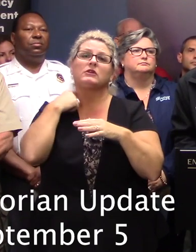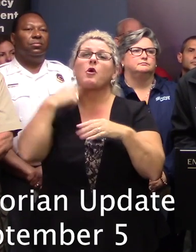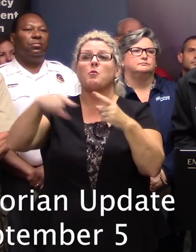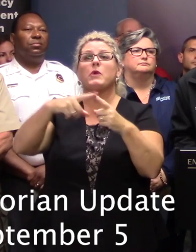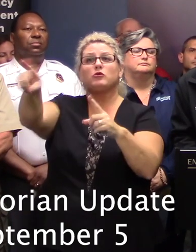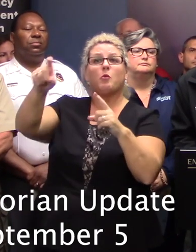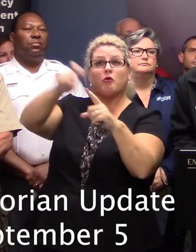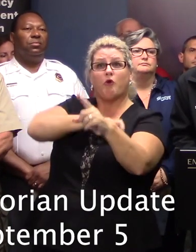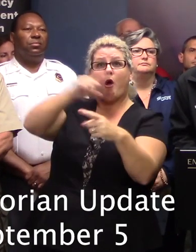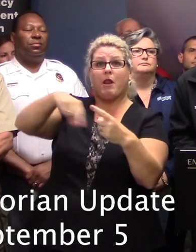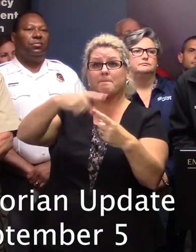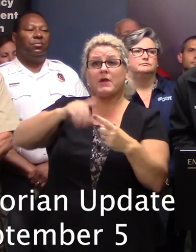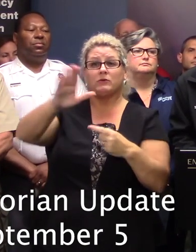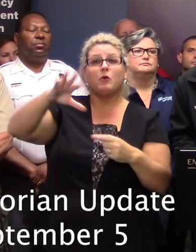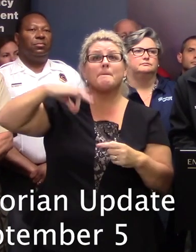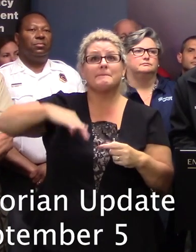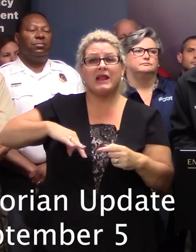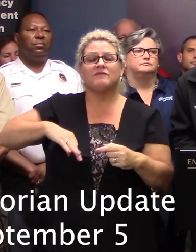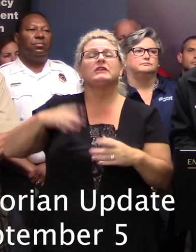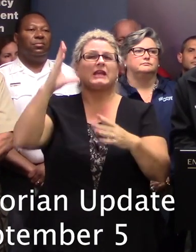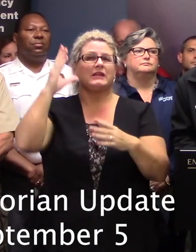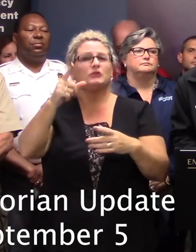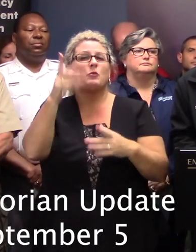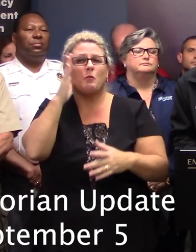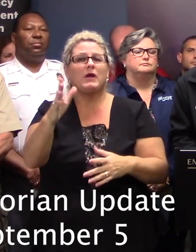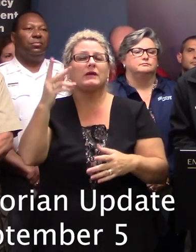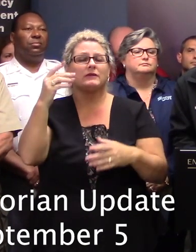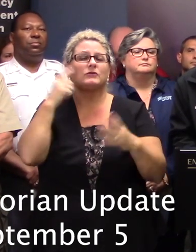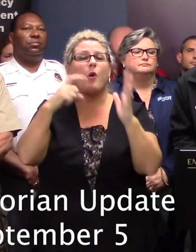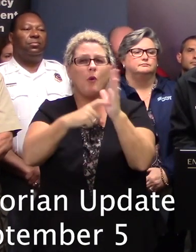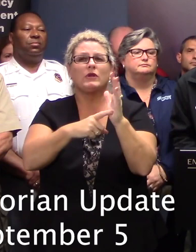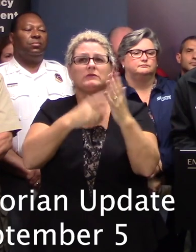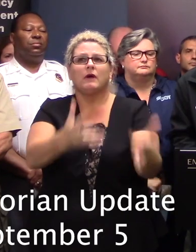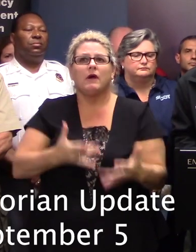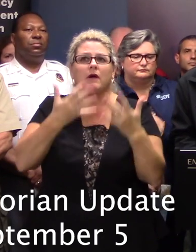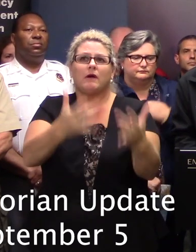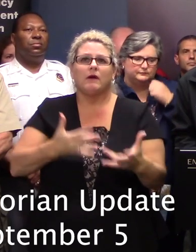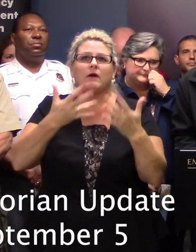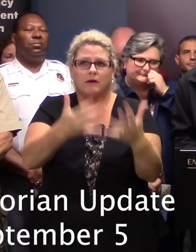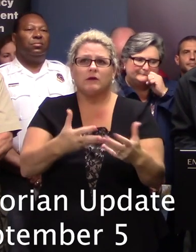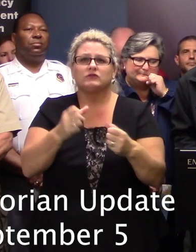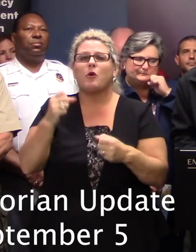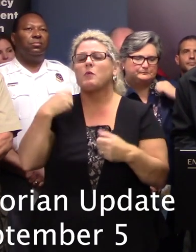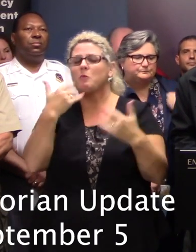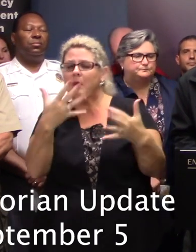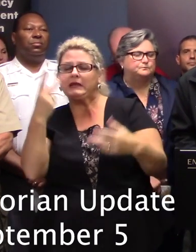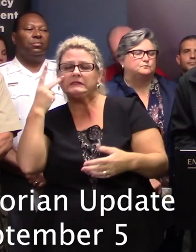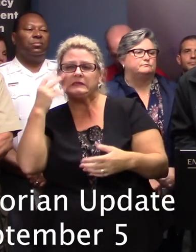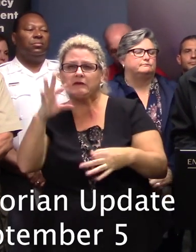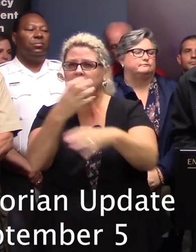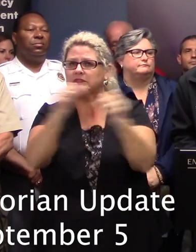calling about benefits. We are communicating with the Office of Regulatory Staff to closely monitor the power situation to determine the effects, if any.